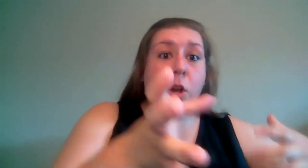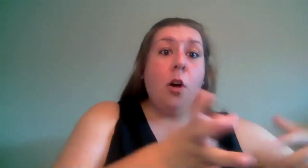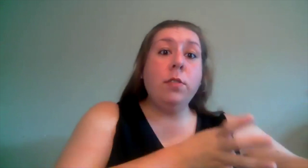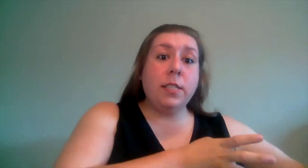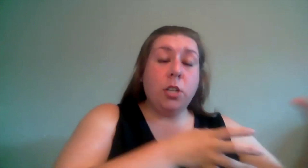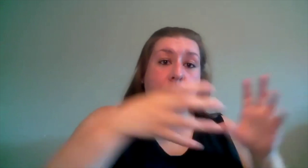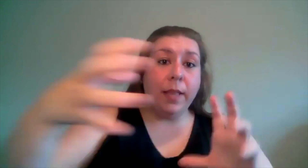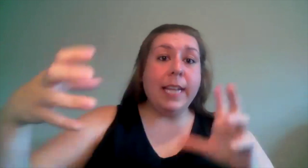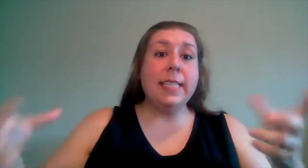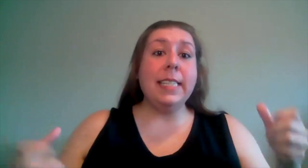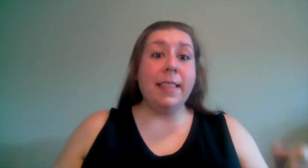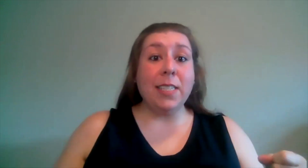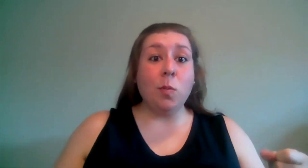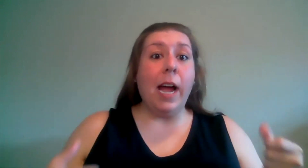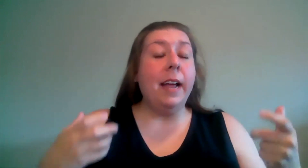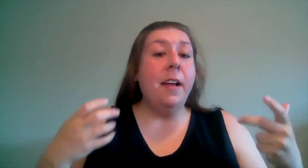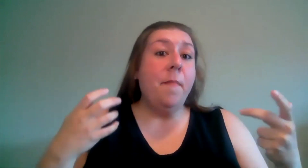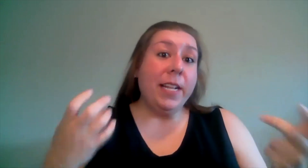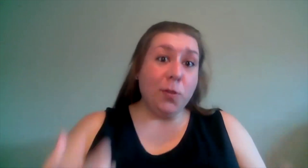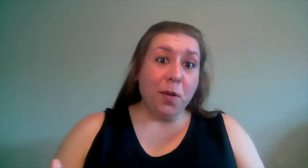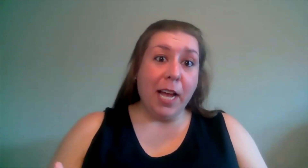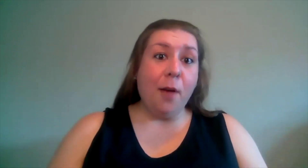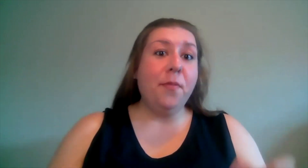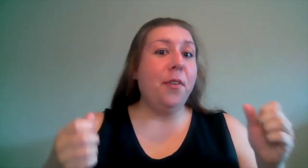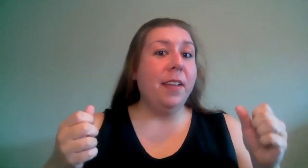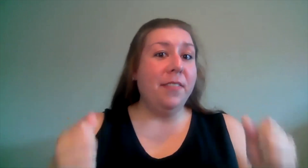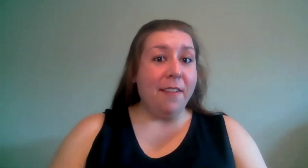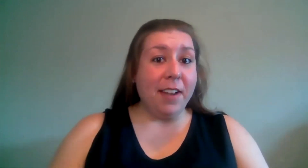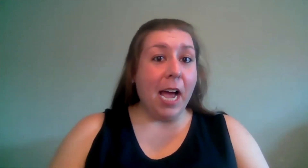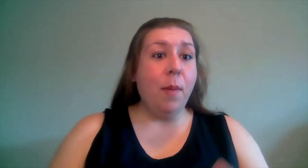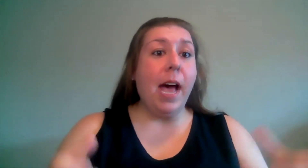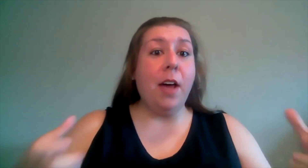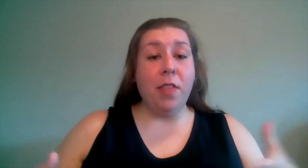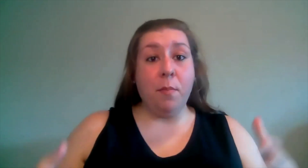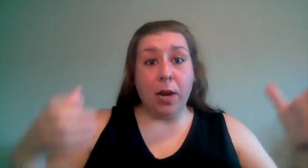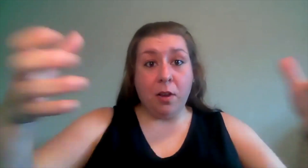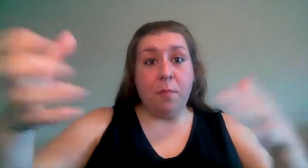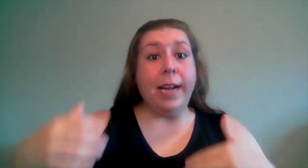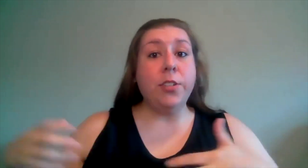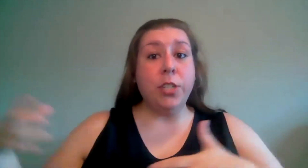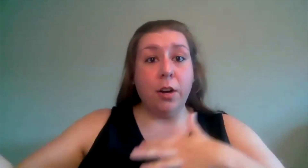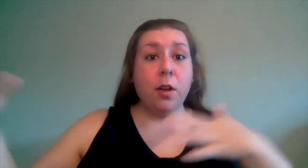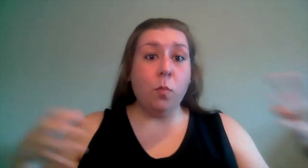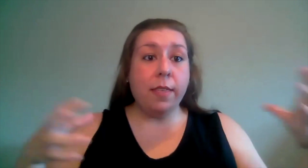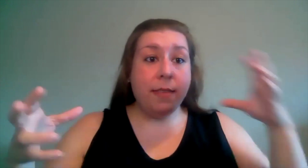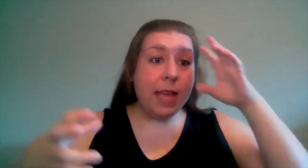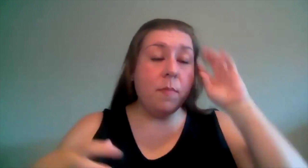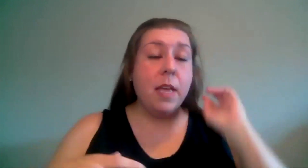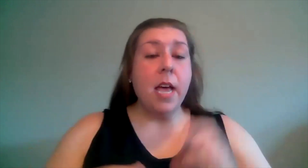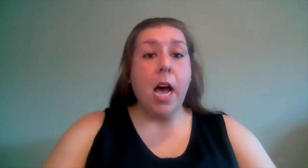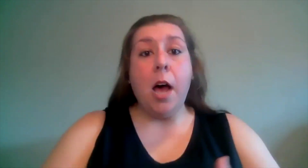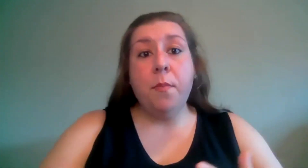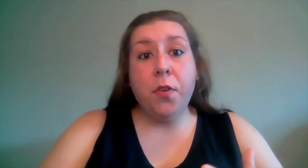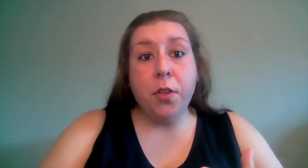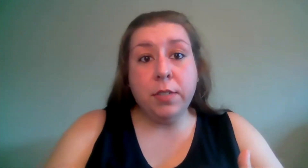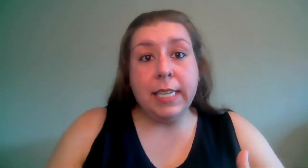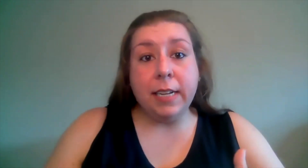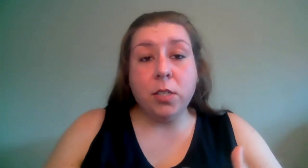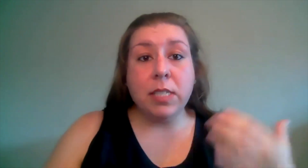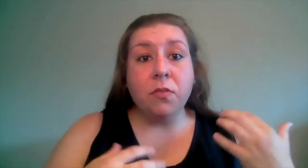go to certain places and that's why it's really helpful if they have an ipad or they bring their binder with them um for those stands so it's